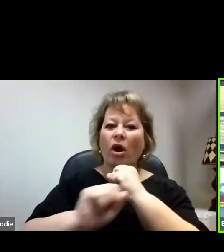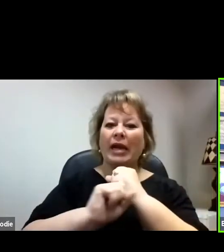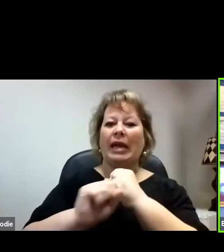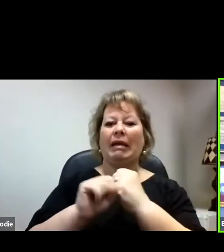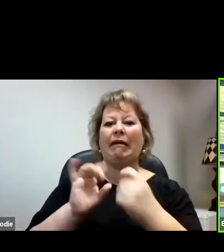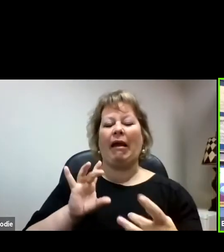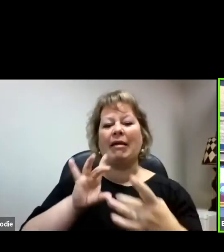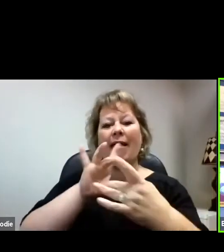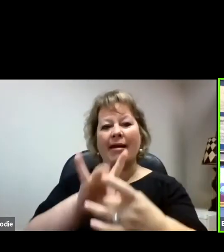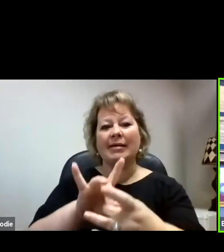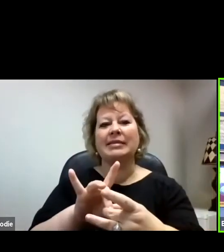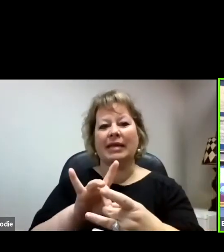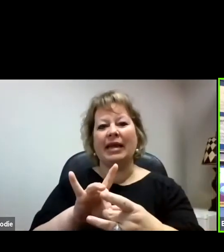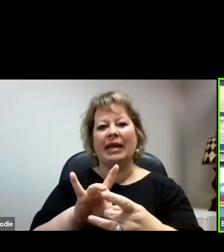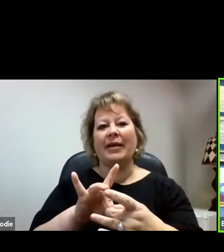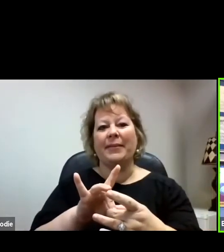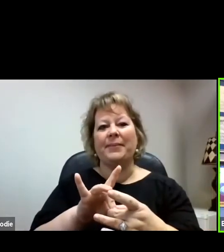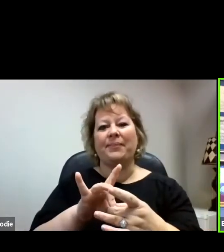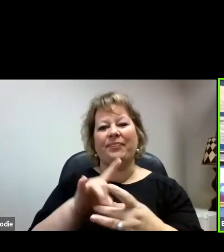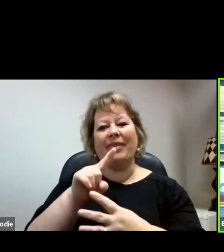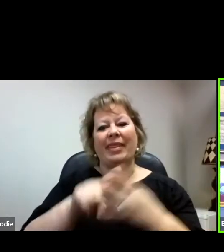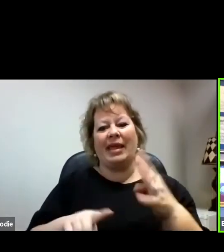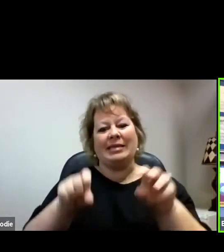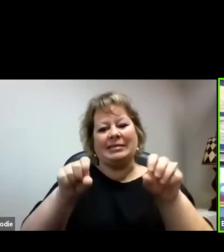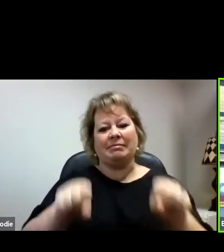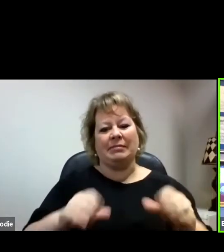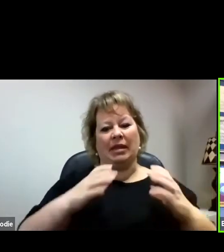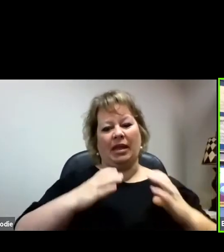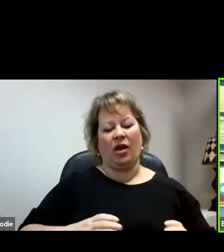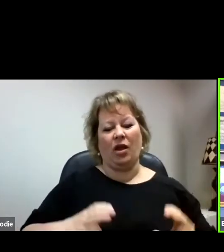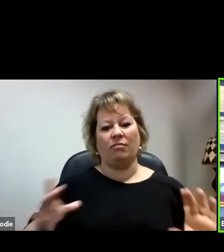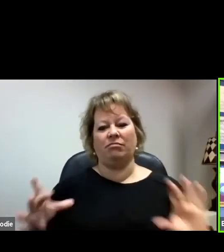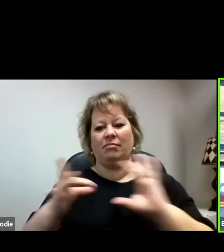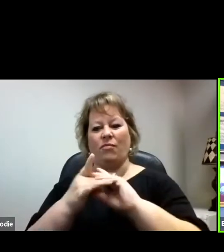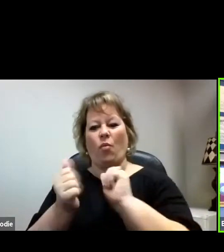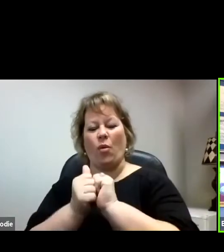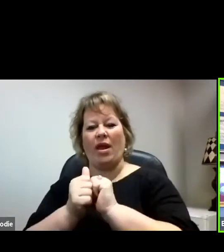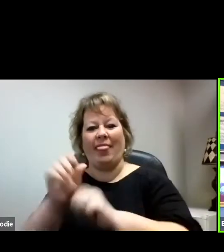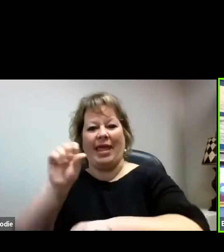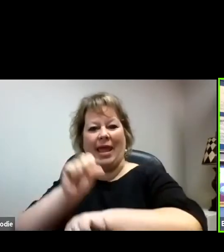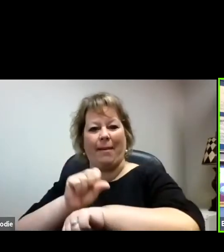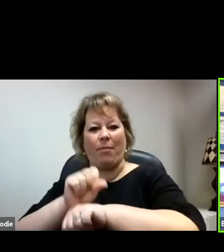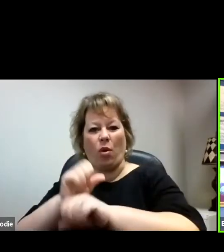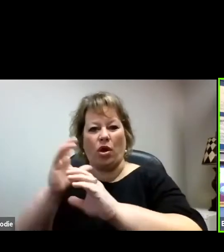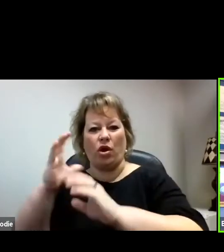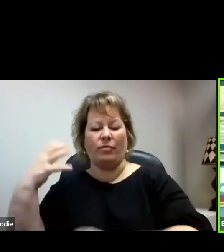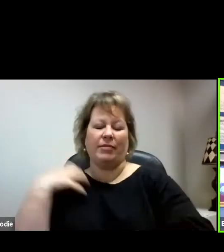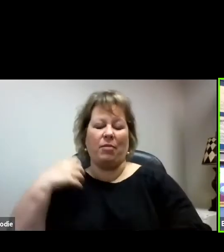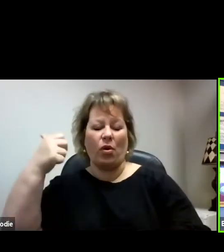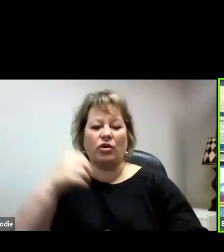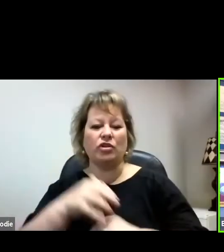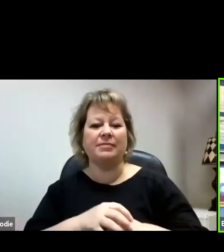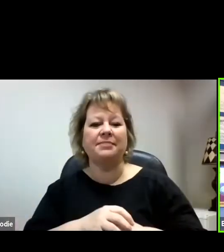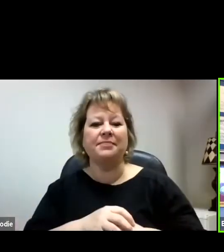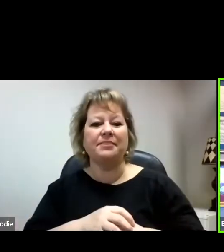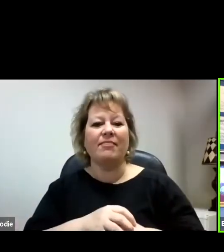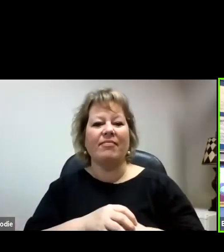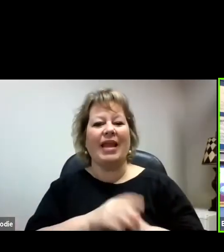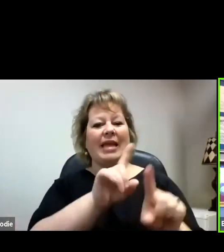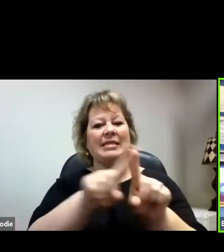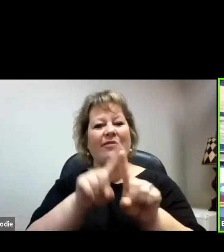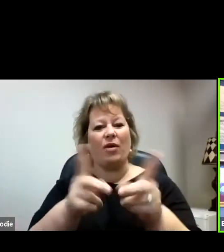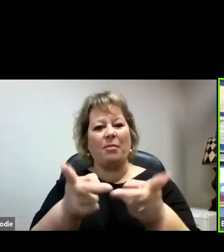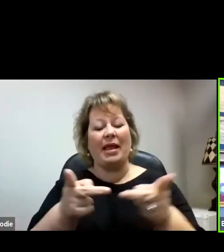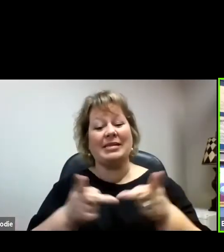connecting these potential clients with employers through the AIDT and other places. We